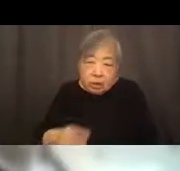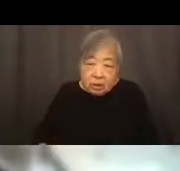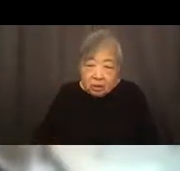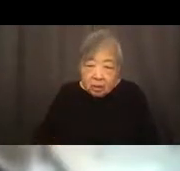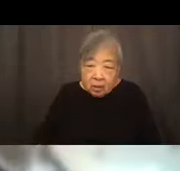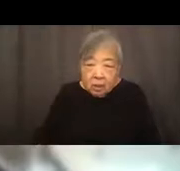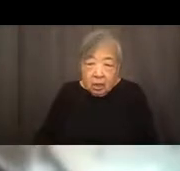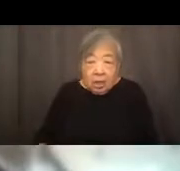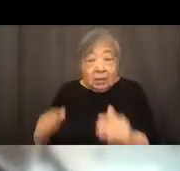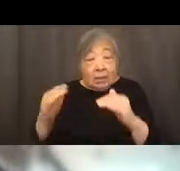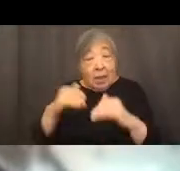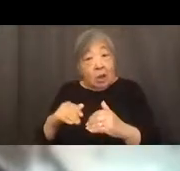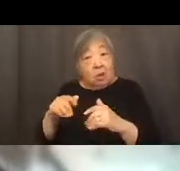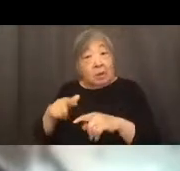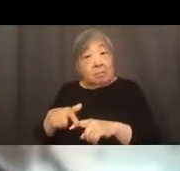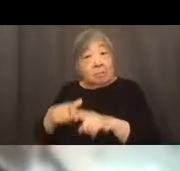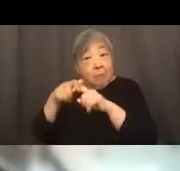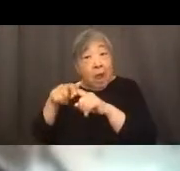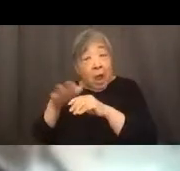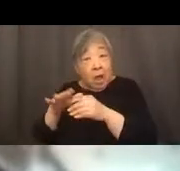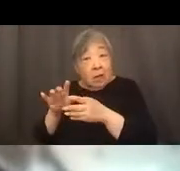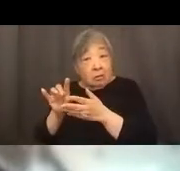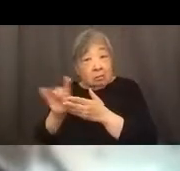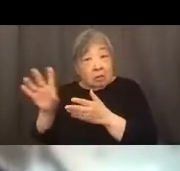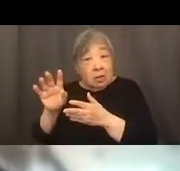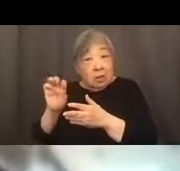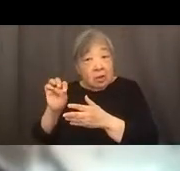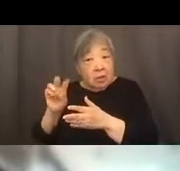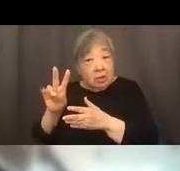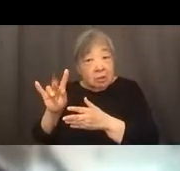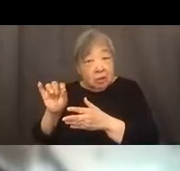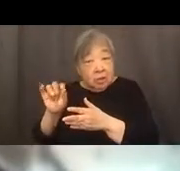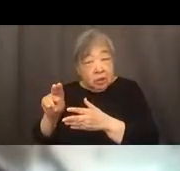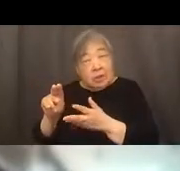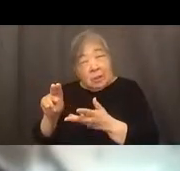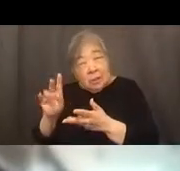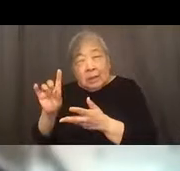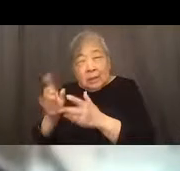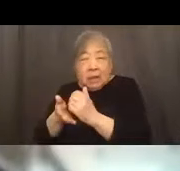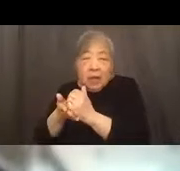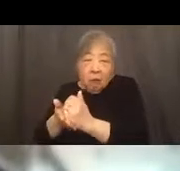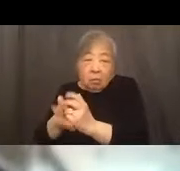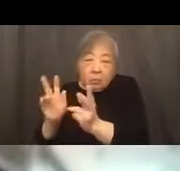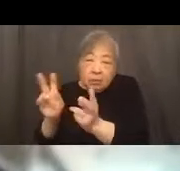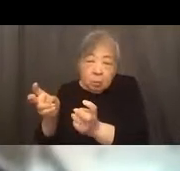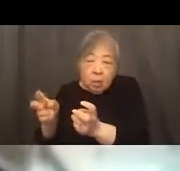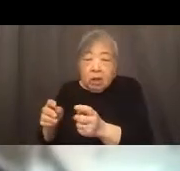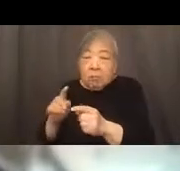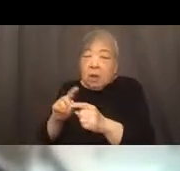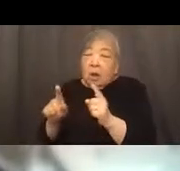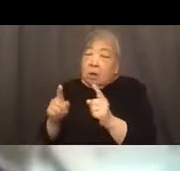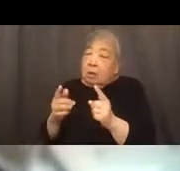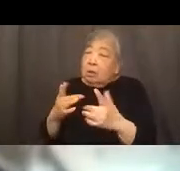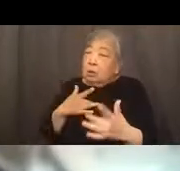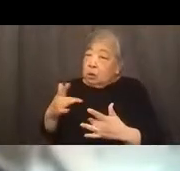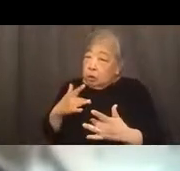moratorium that did offer, I would say in some, in some respects of reprieve, but we are very concerned